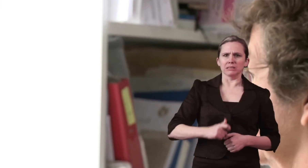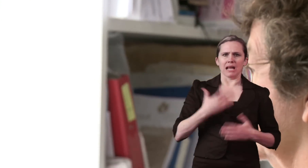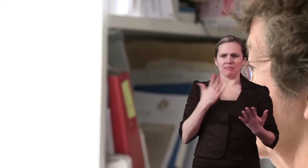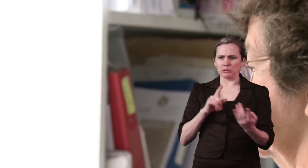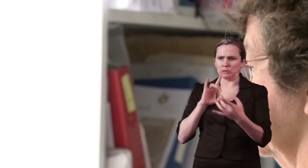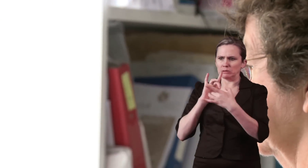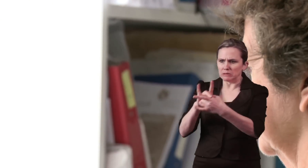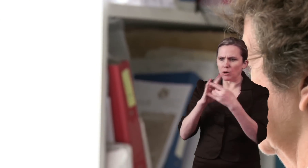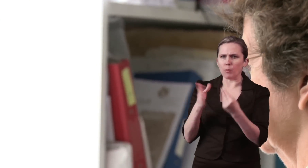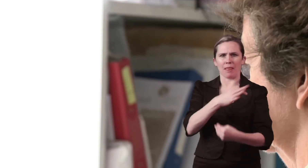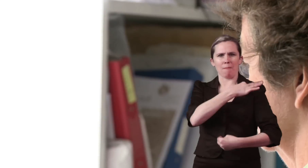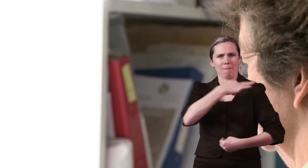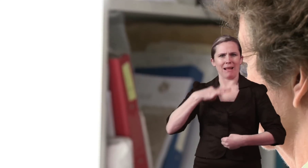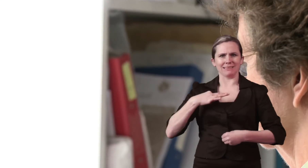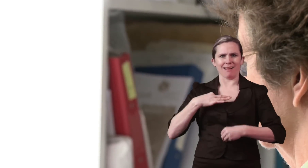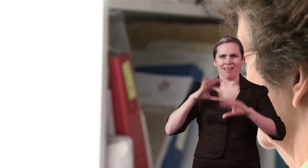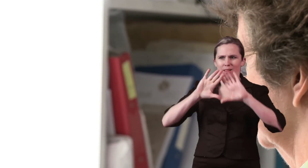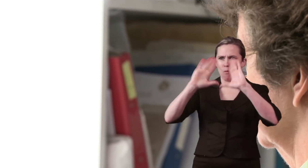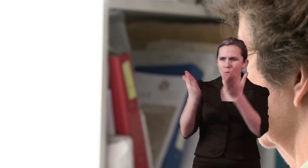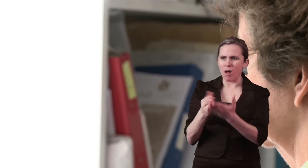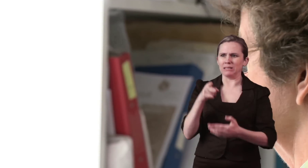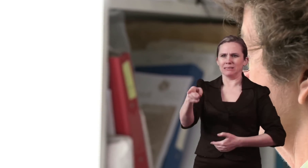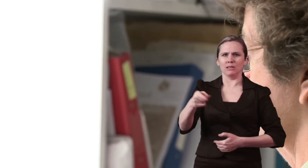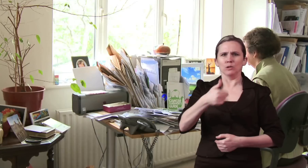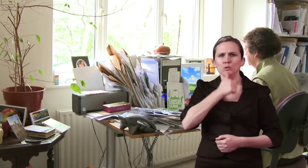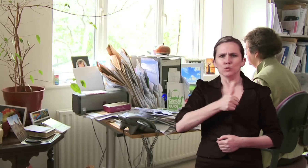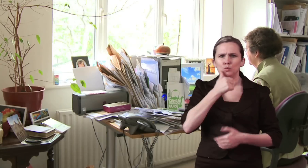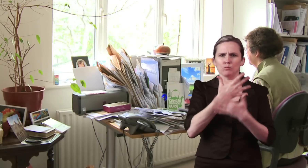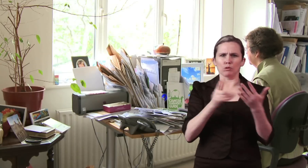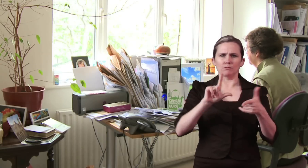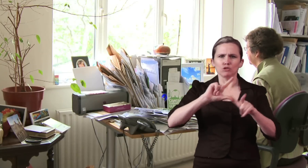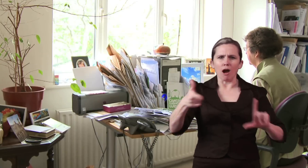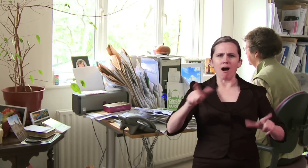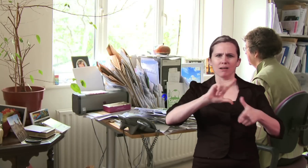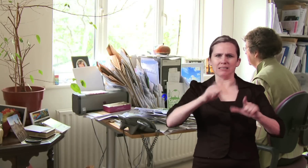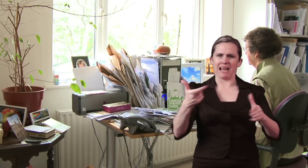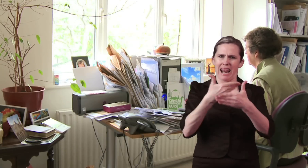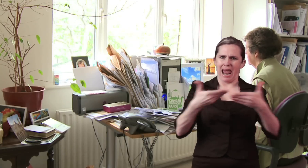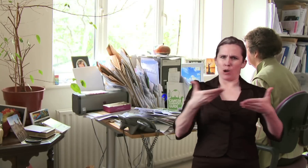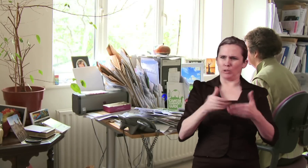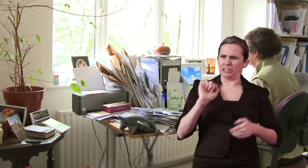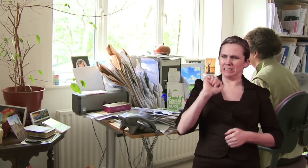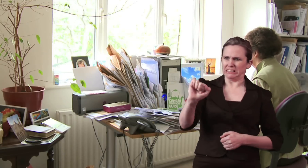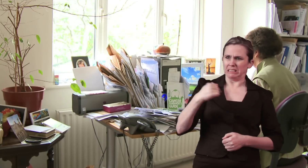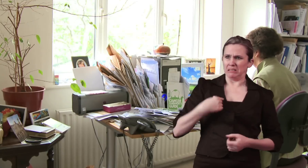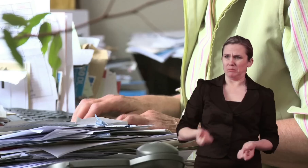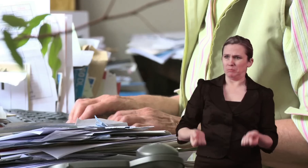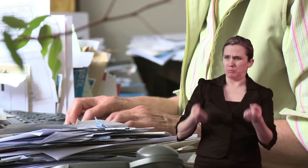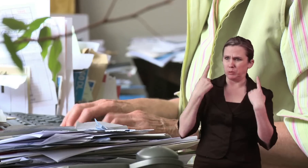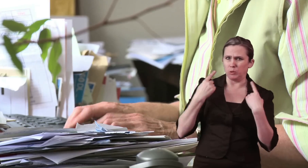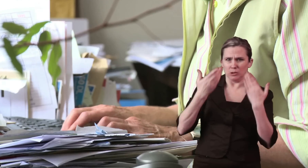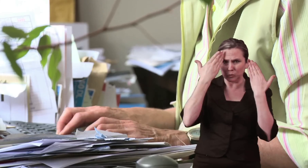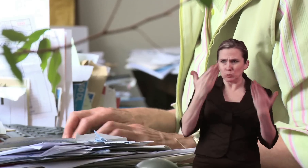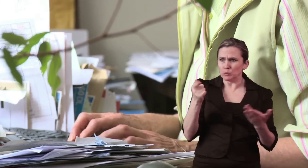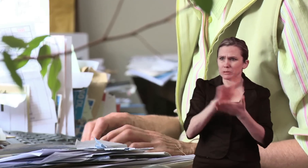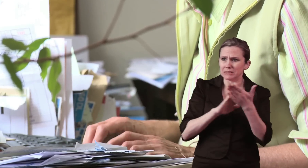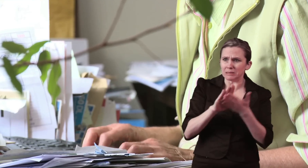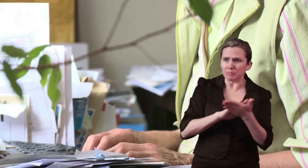can quite naturally use technical terms and language that you might not be familiar with